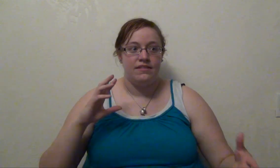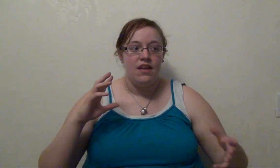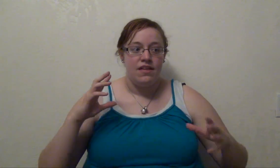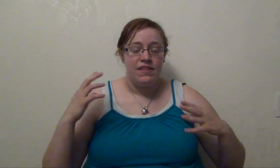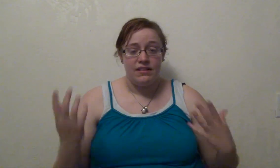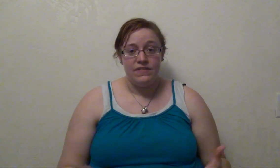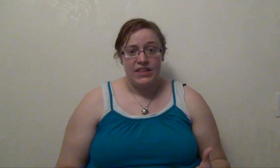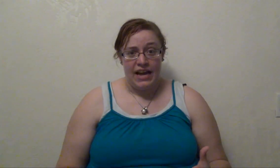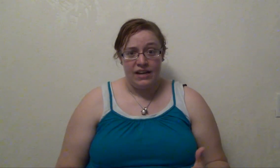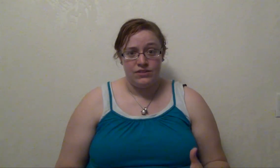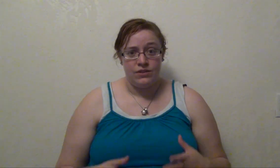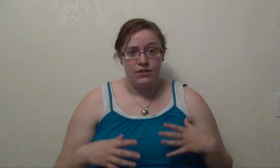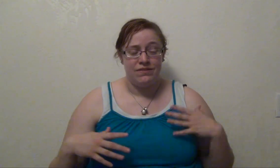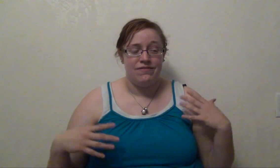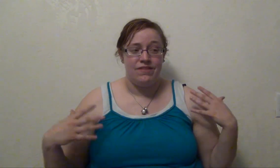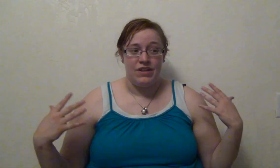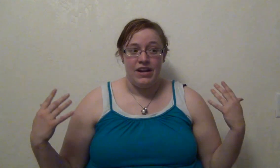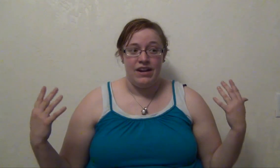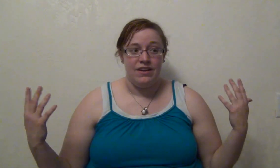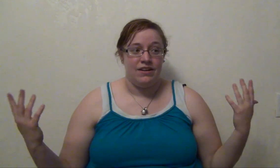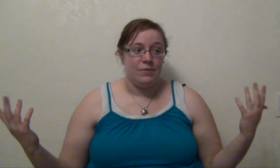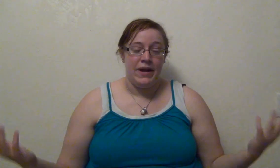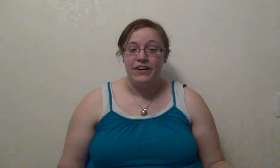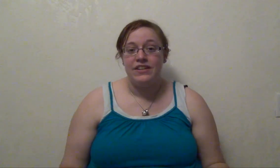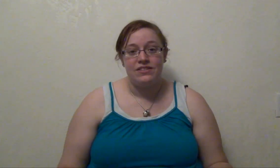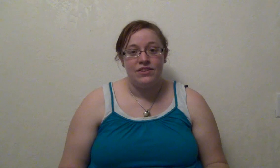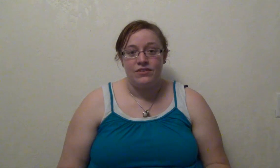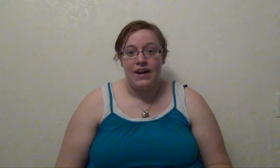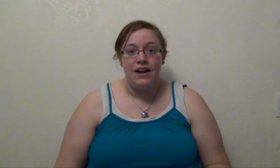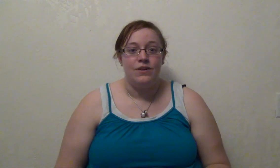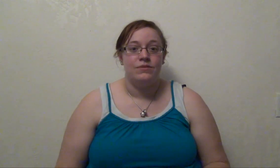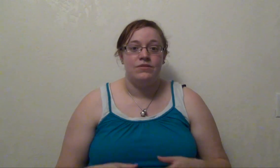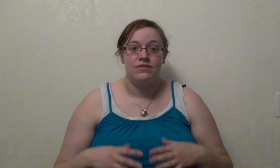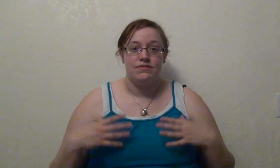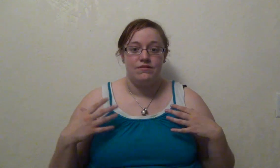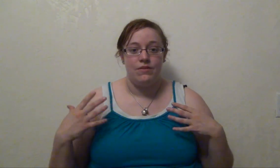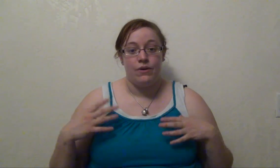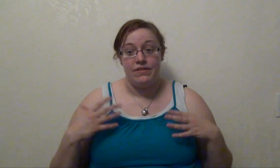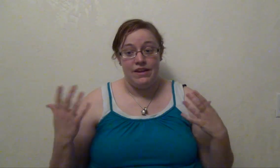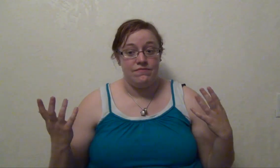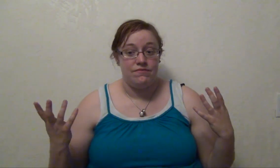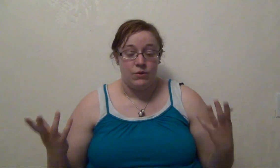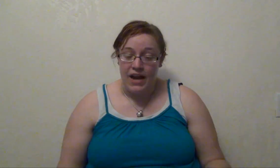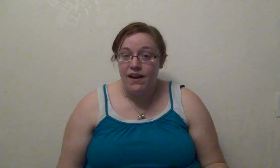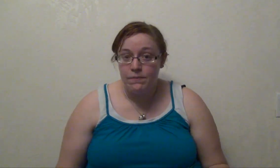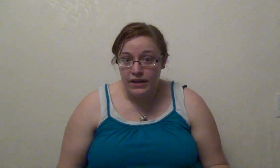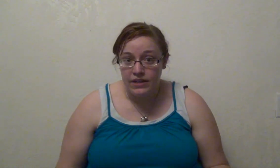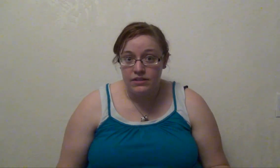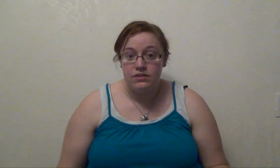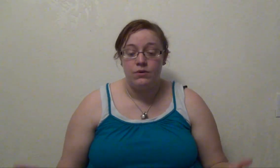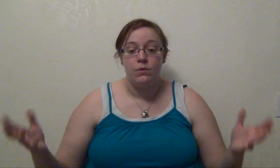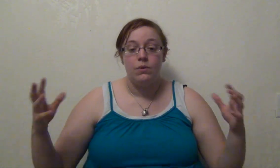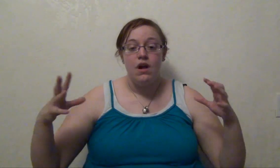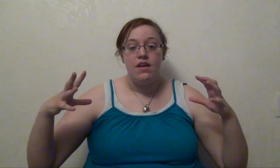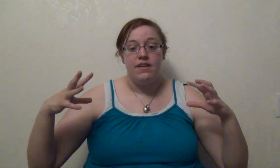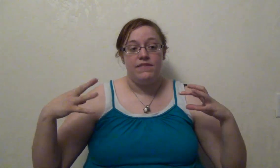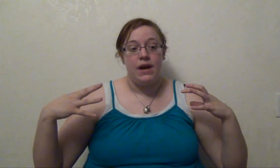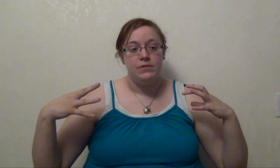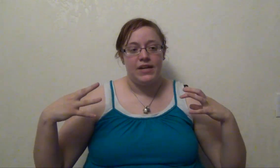they live at the castle, their parents aren't around, or they don't have parents, so they've come to